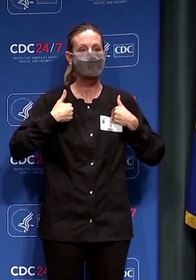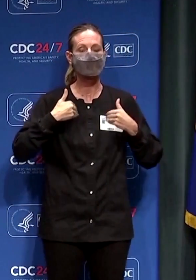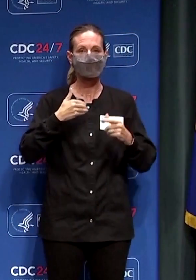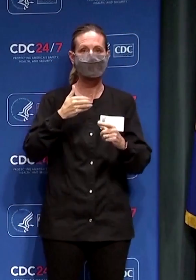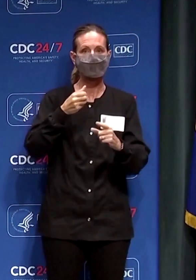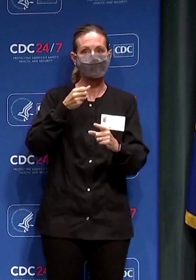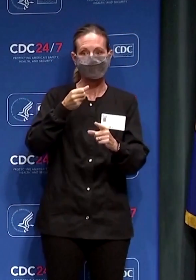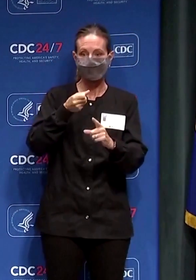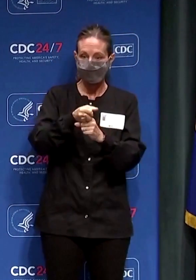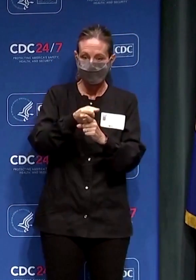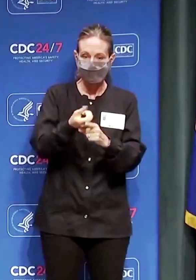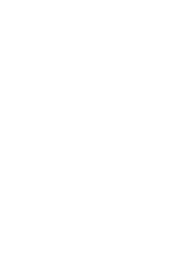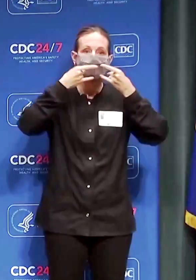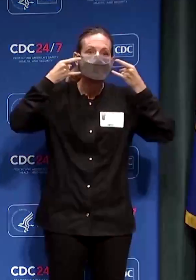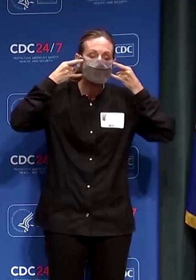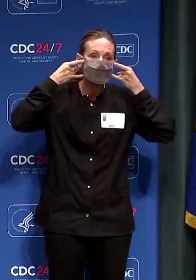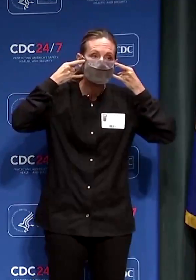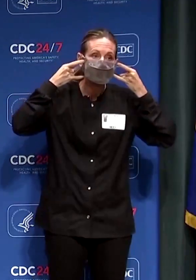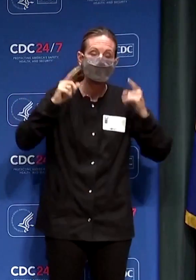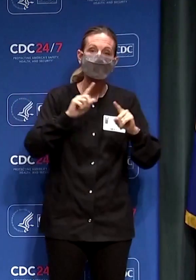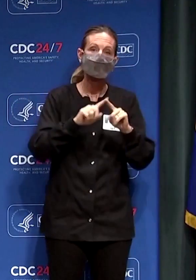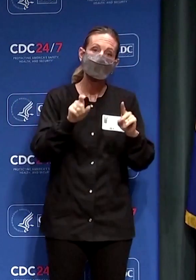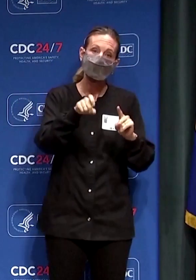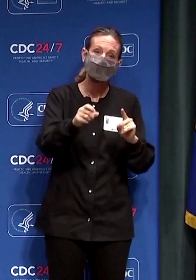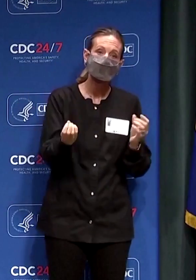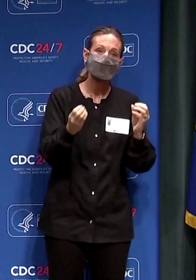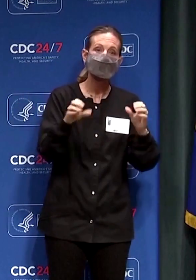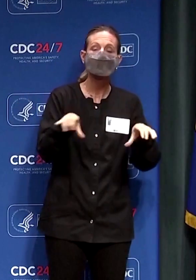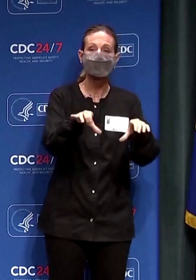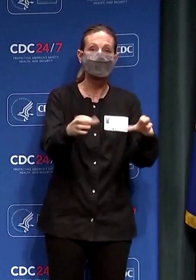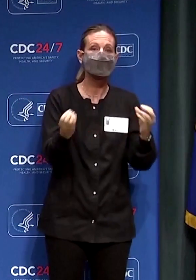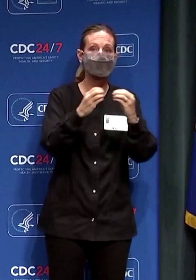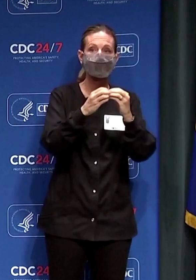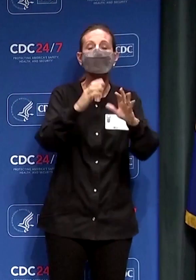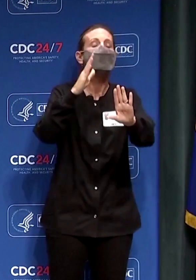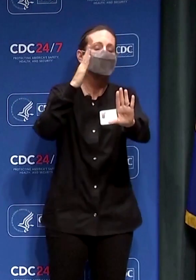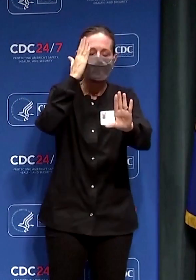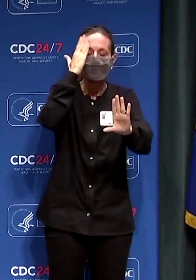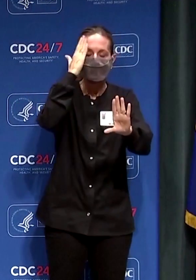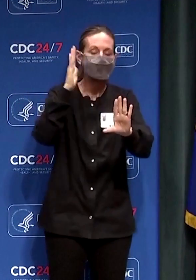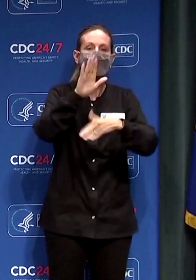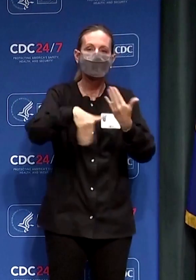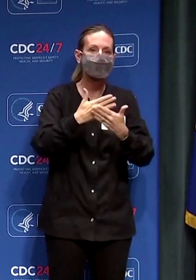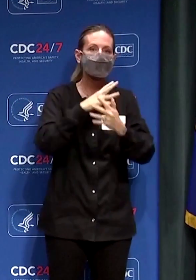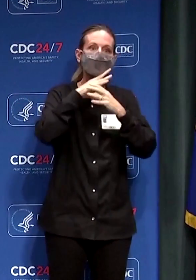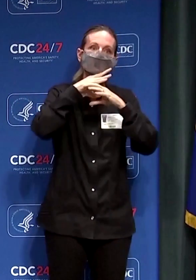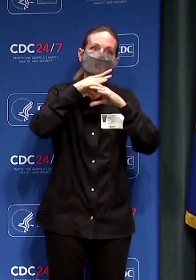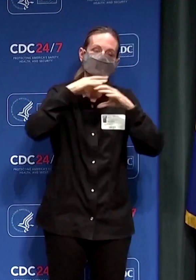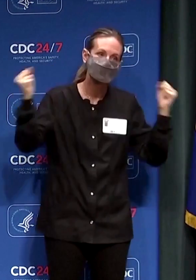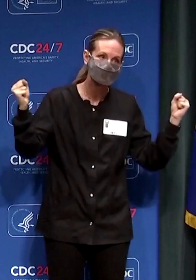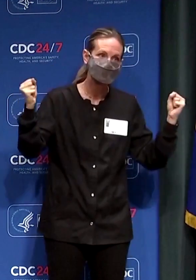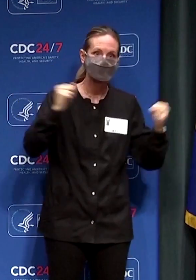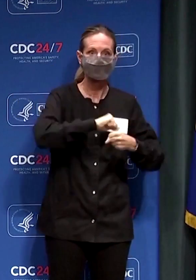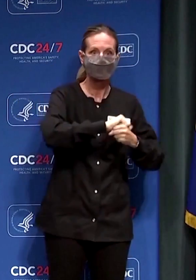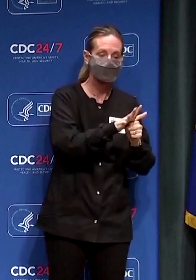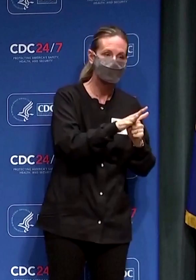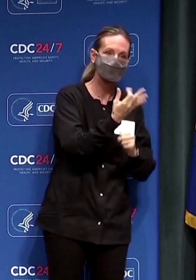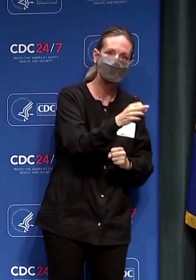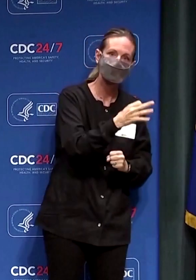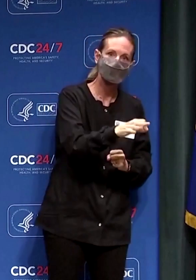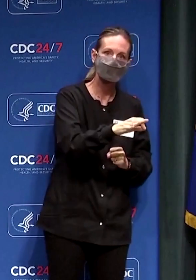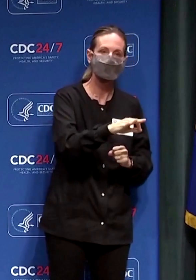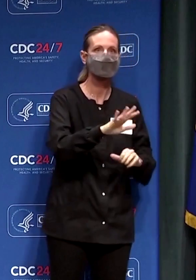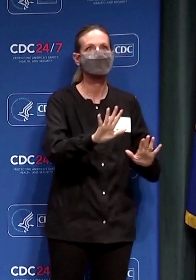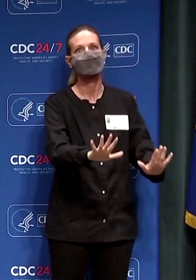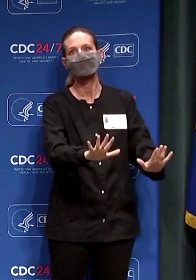percent of the country i recognize that we are all getting tired of the impact that covet 19 has had on our lives we